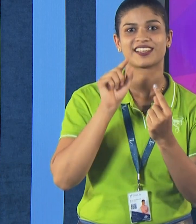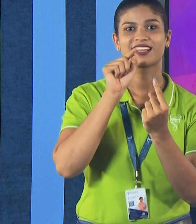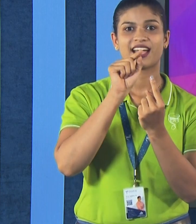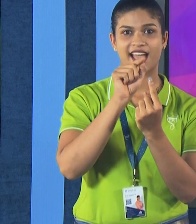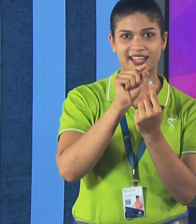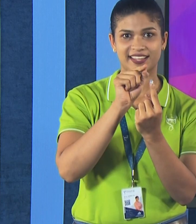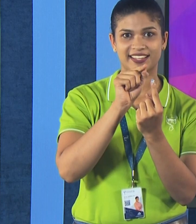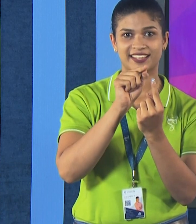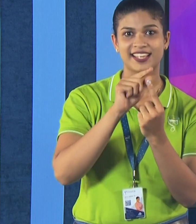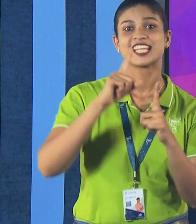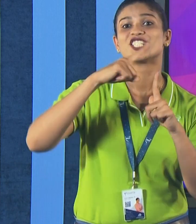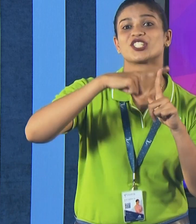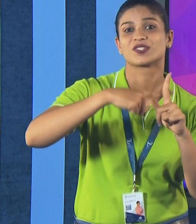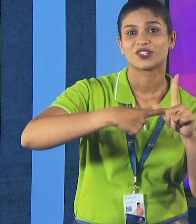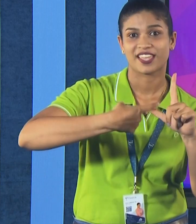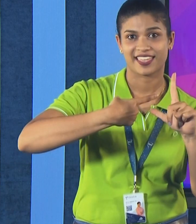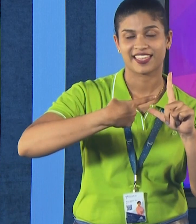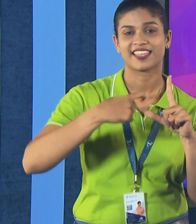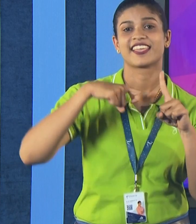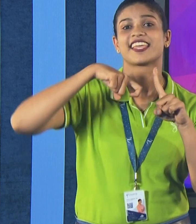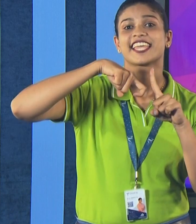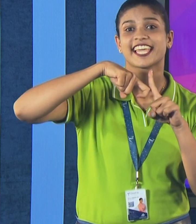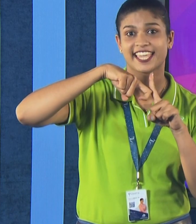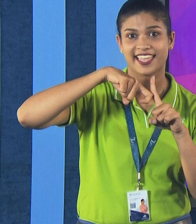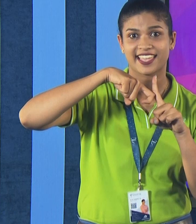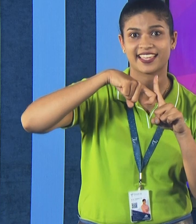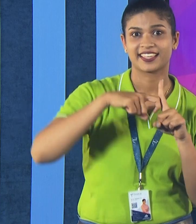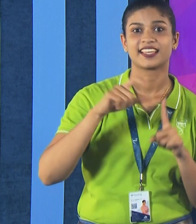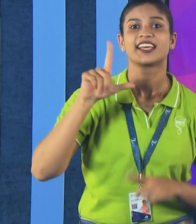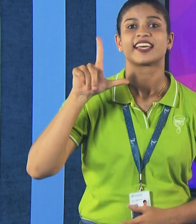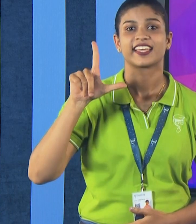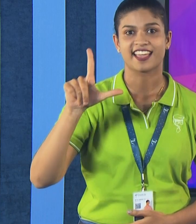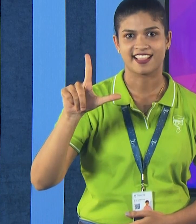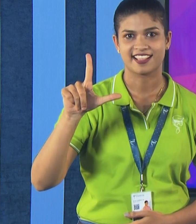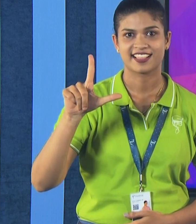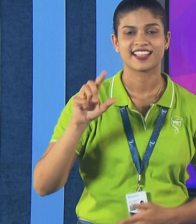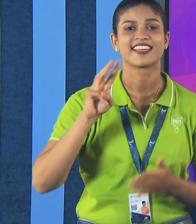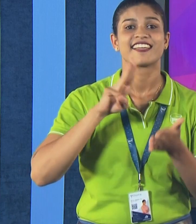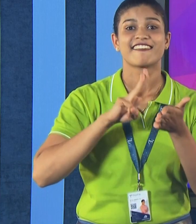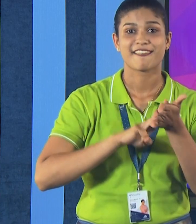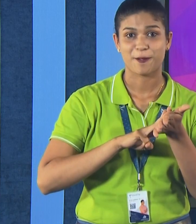I, J, K, L, M,